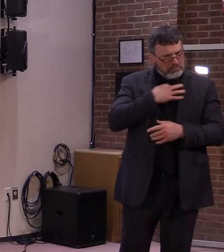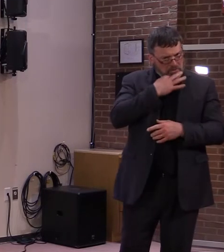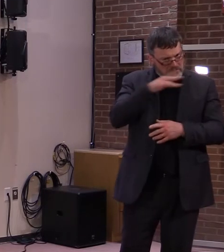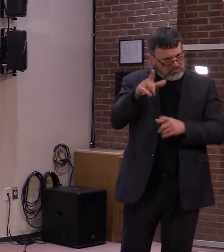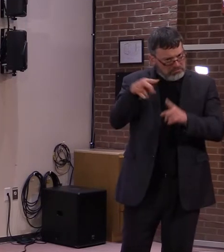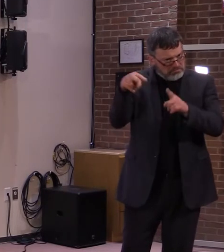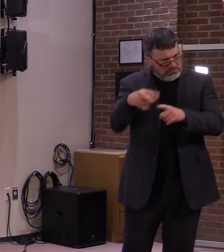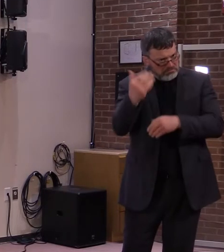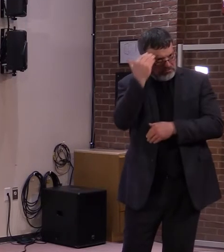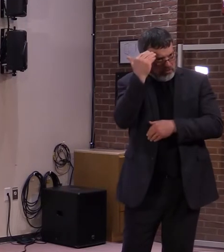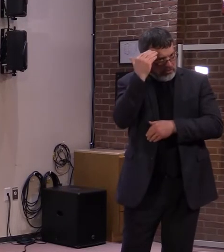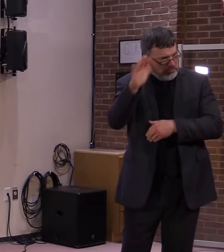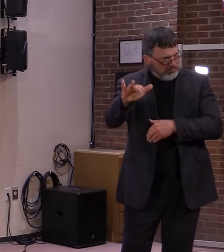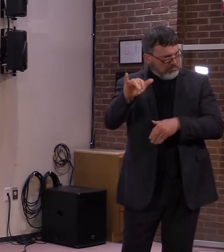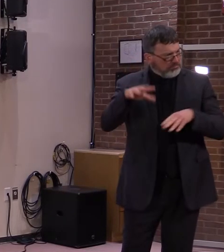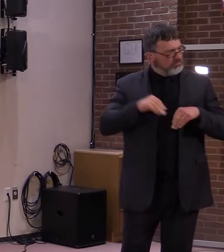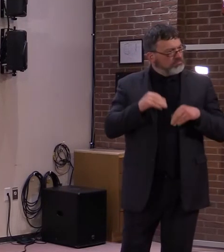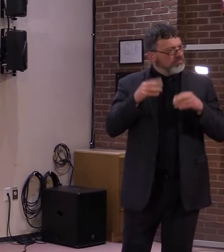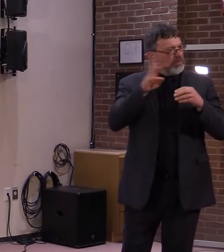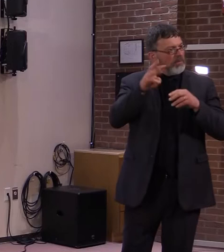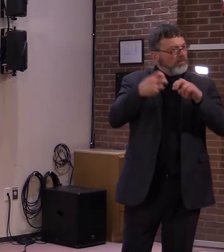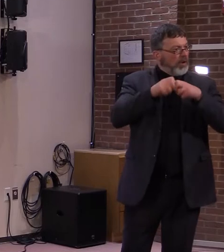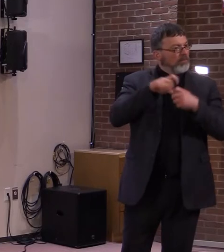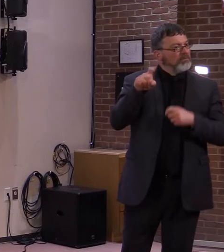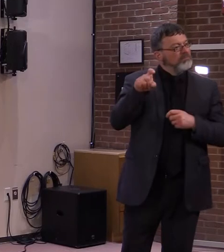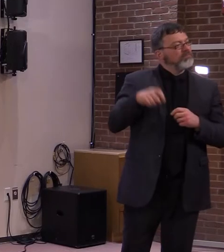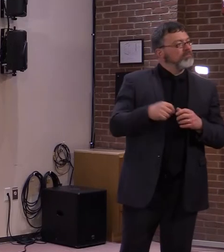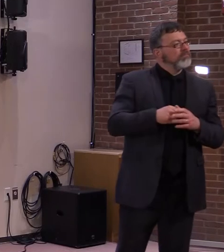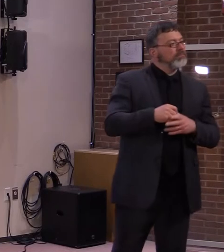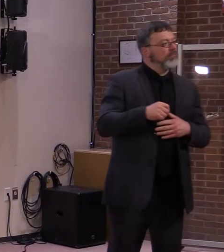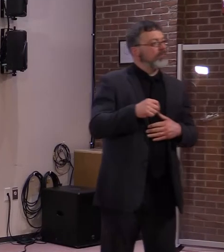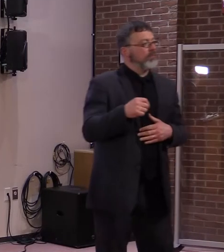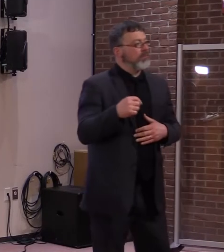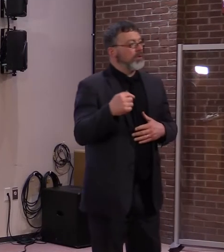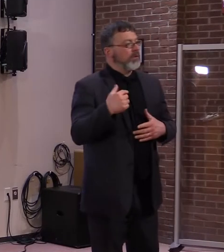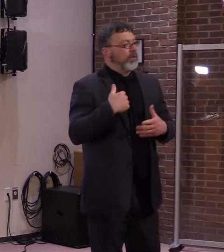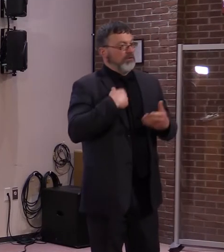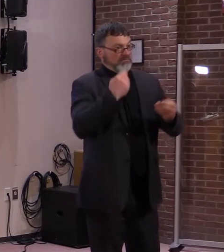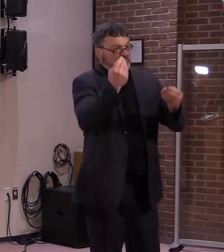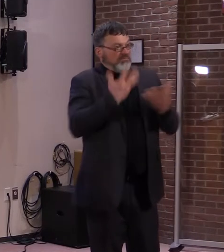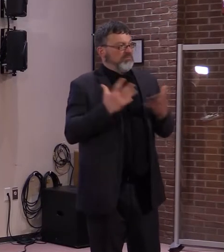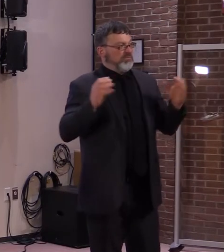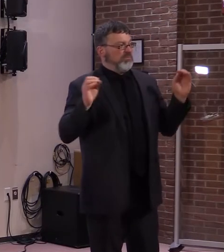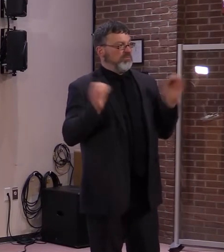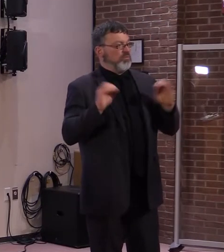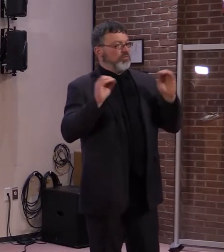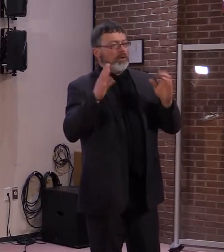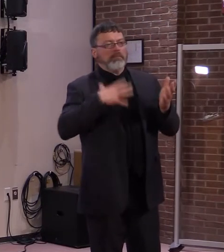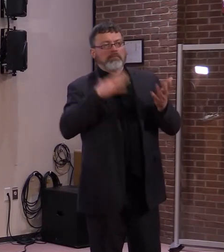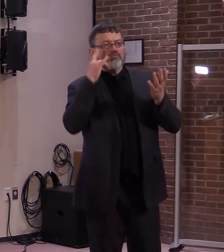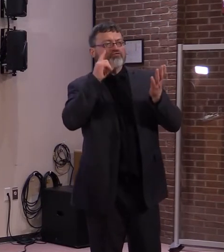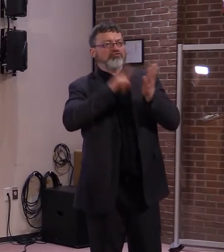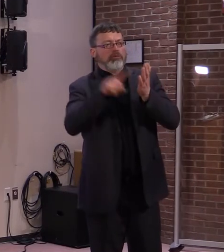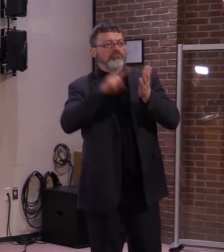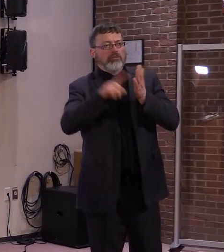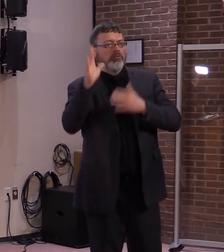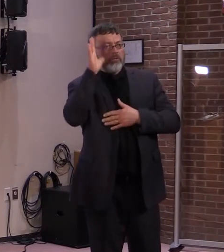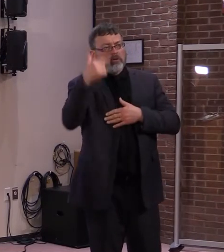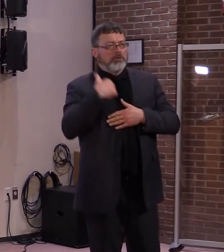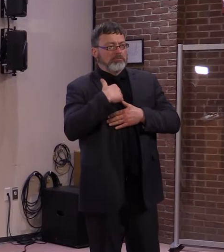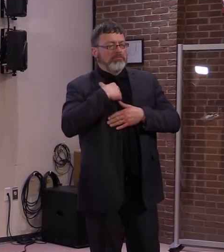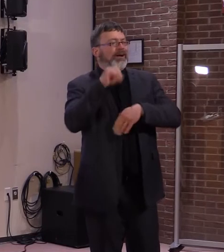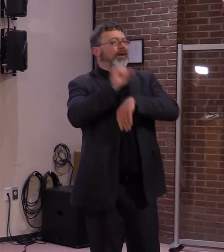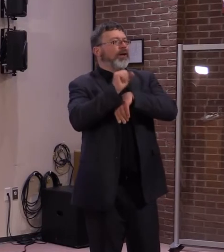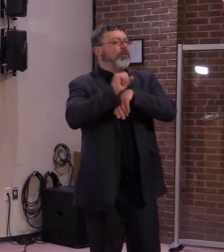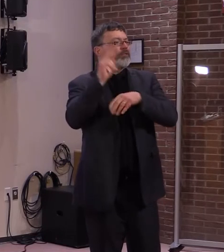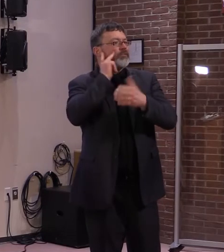I'm happy to take that back and ask the team. That's not my experience and I haven't been notified of that as of yet today. So happy to